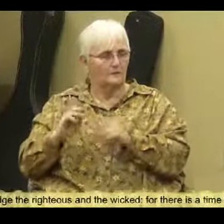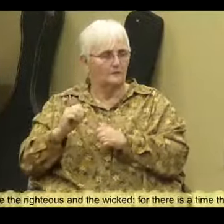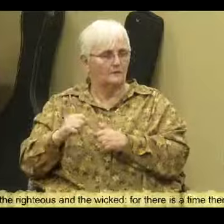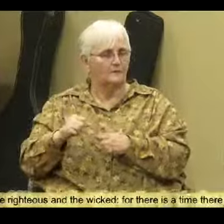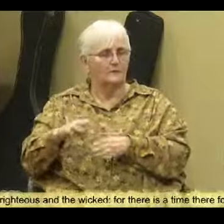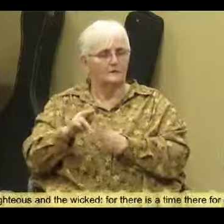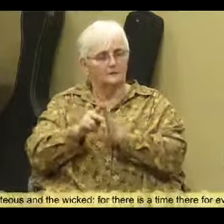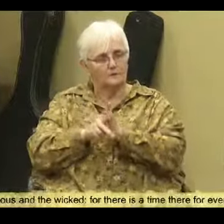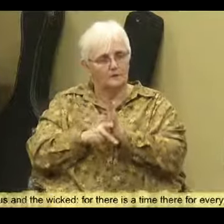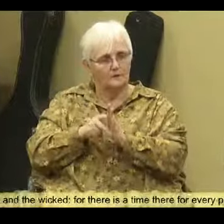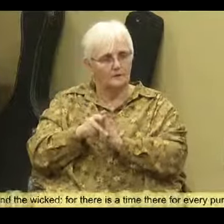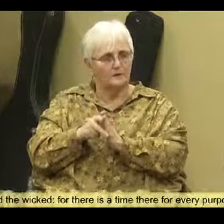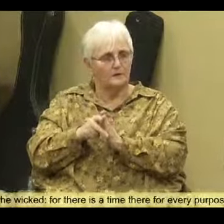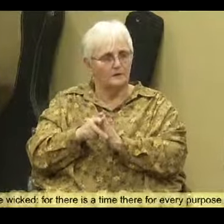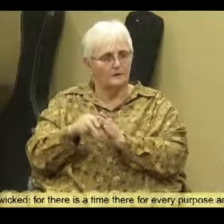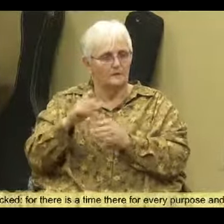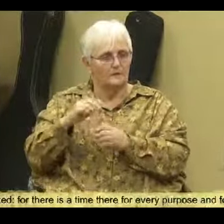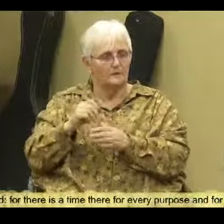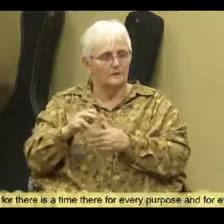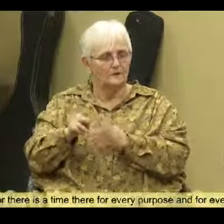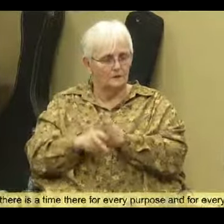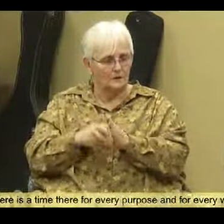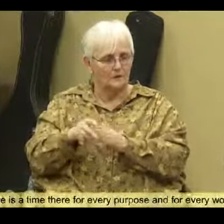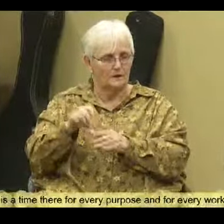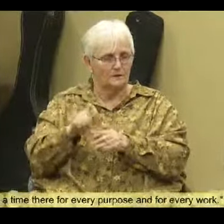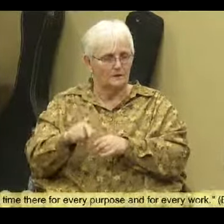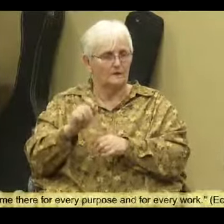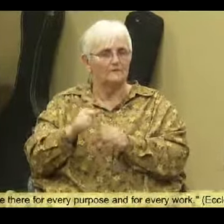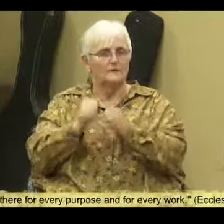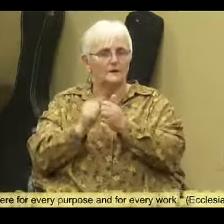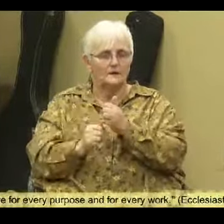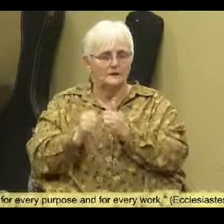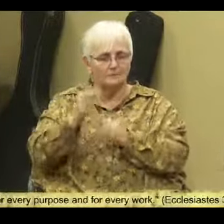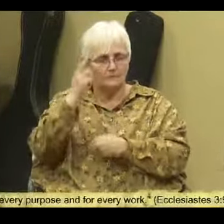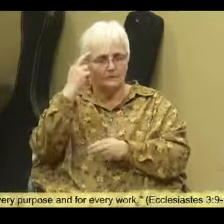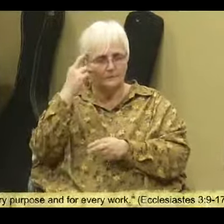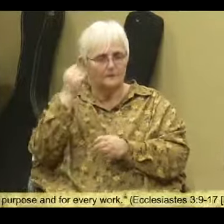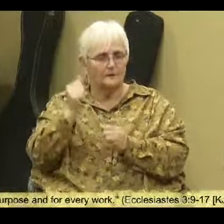time, for there is a time there for every purpose and every work.